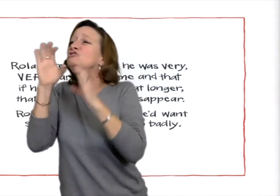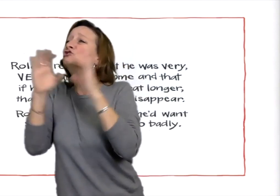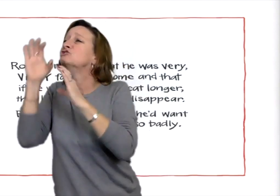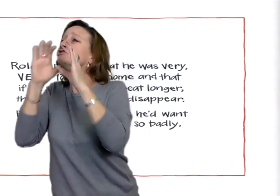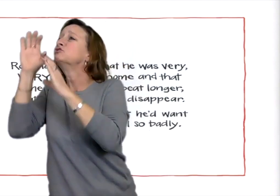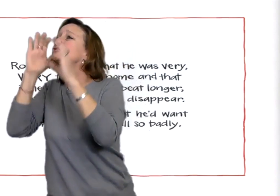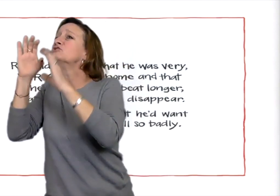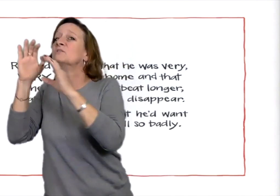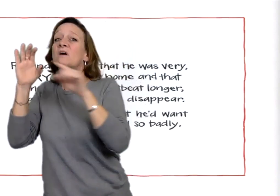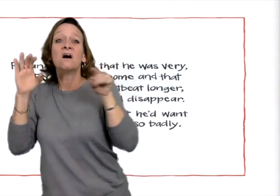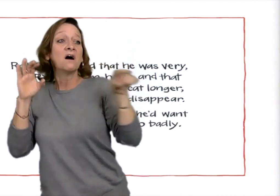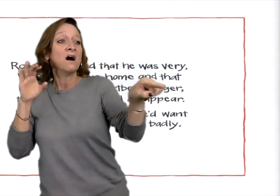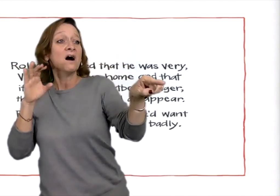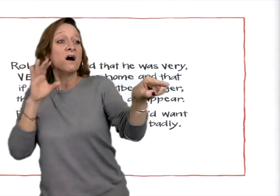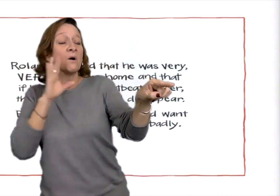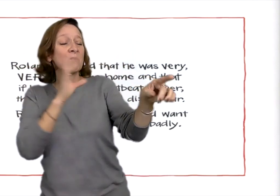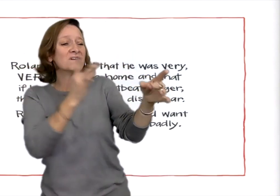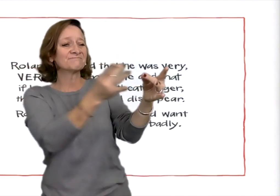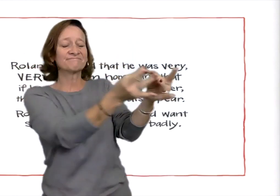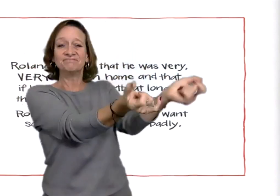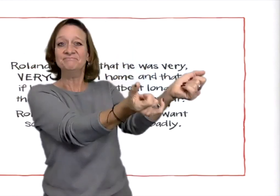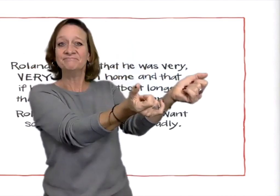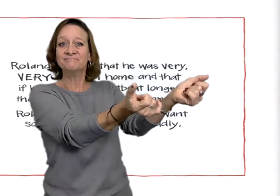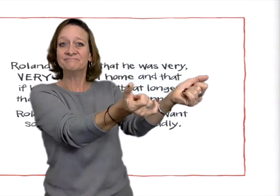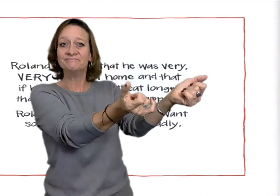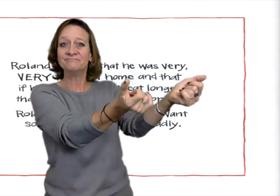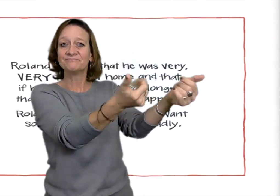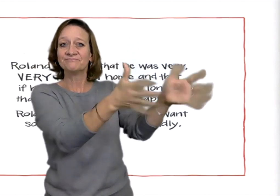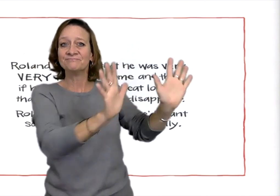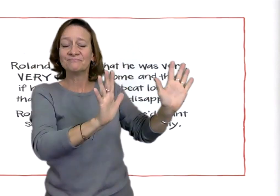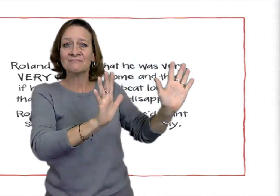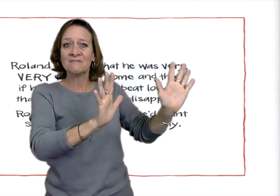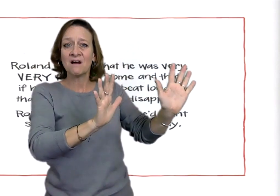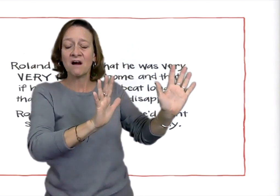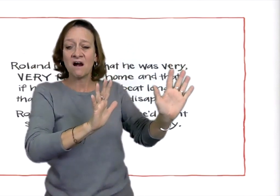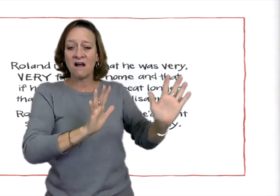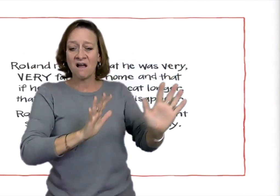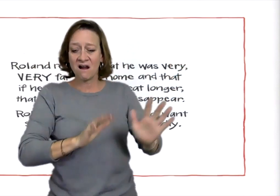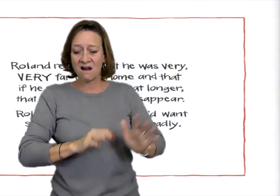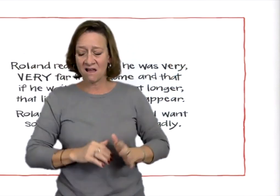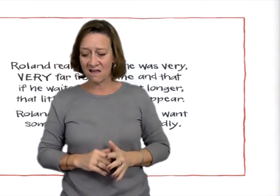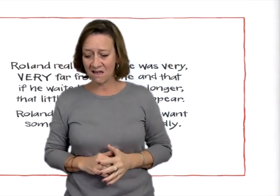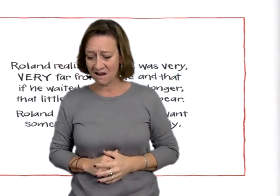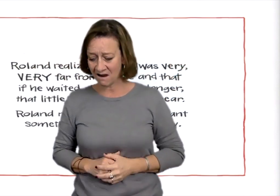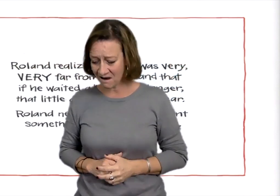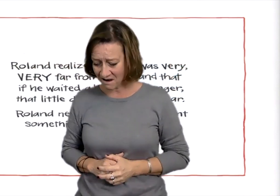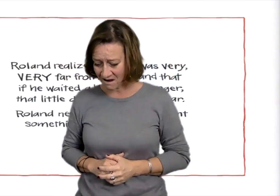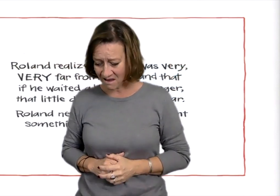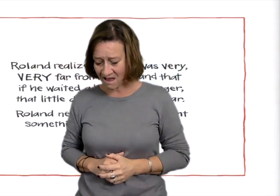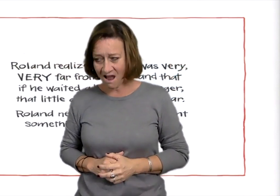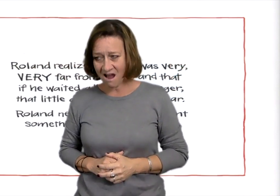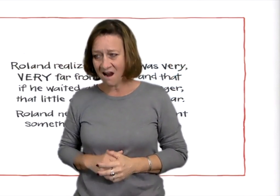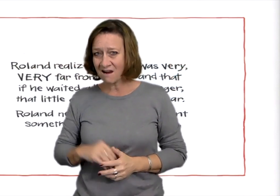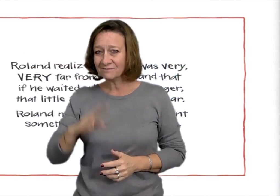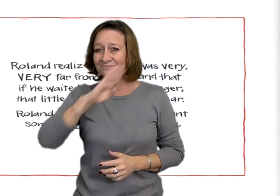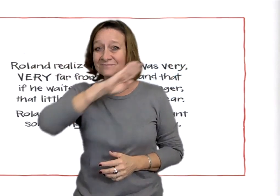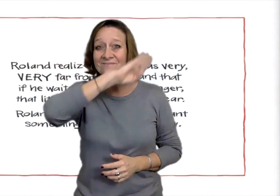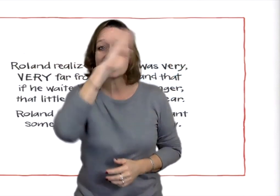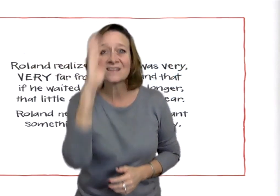And if he continued to search, that little dot would disappear. Roland never